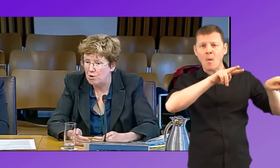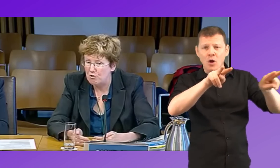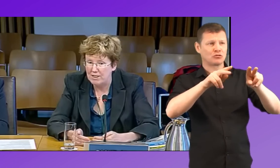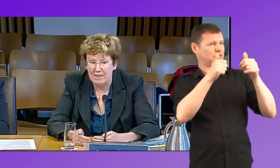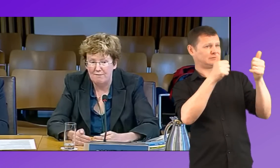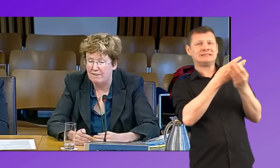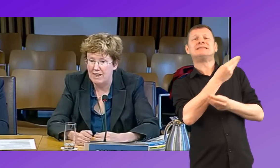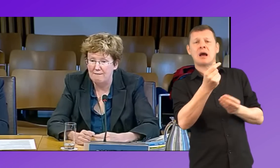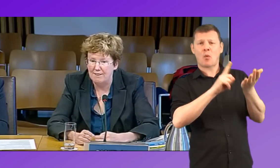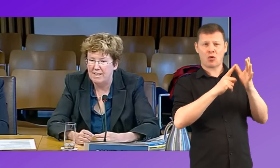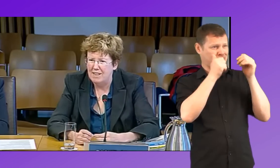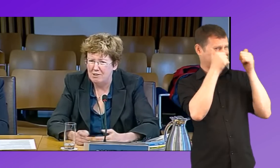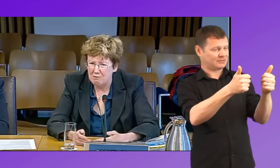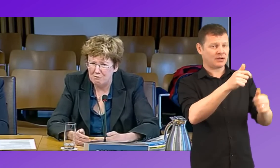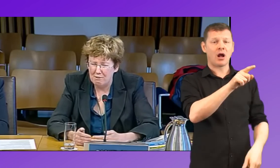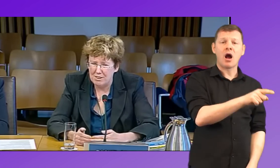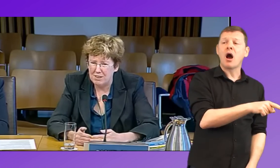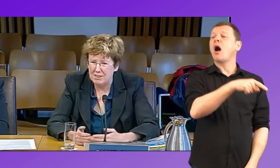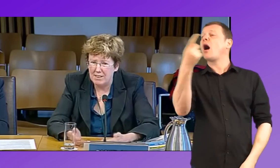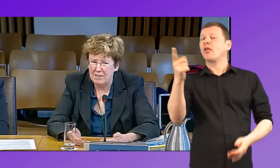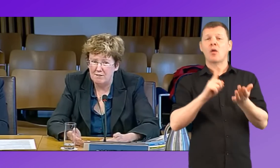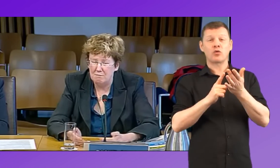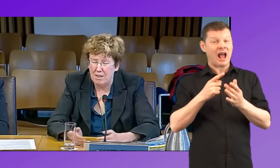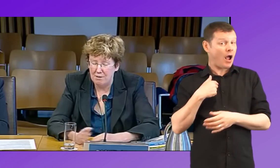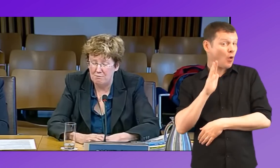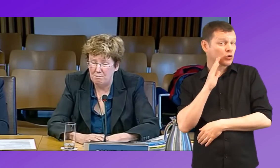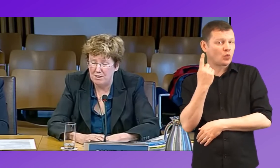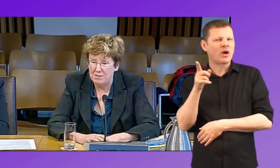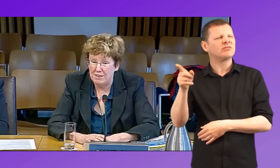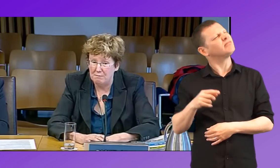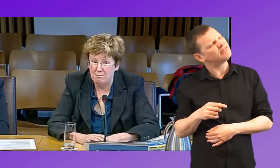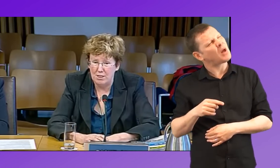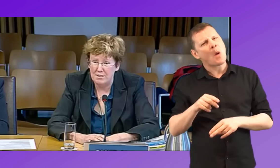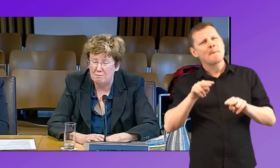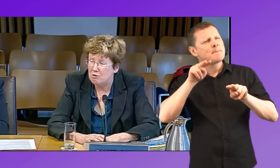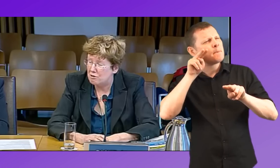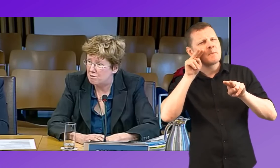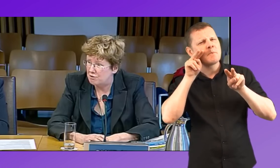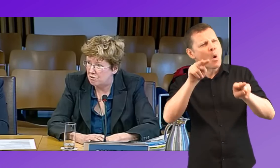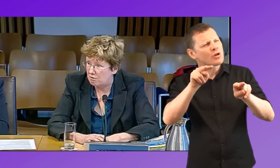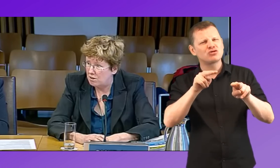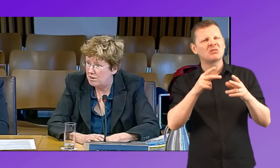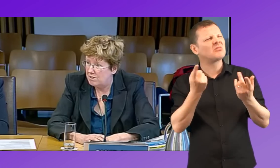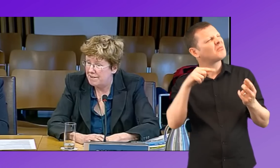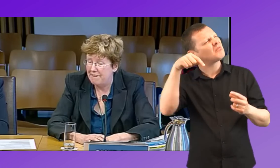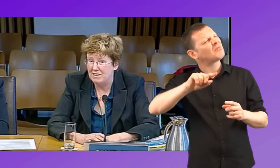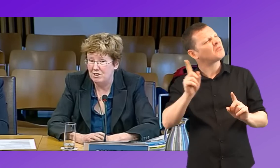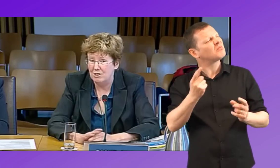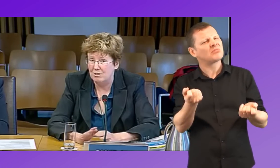monitoring very carefully. Other authorities say to me, I've heard one person say to me, what is the monitoring protocol? Now, that is just